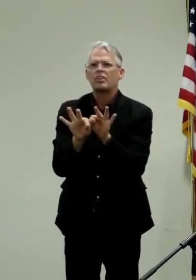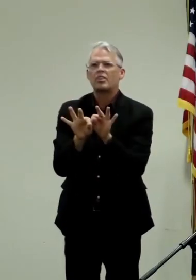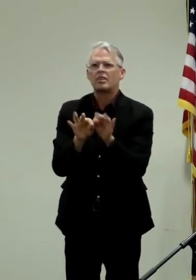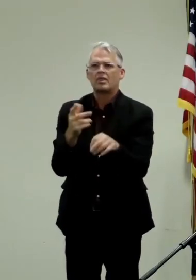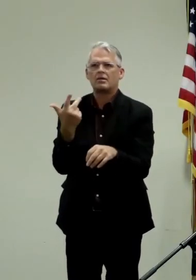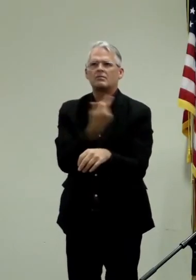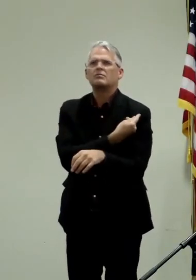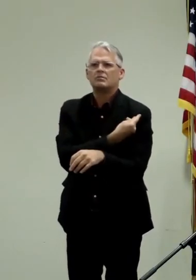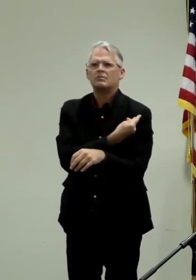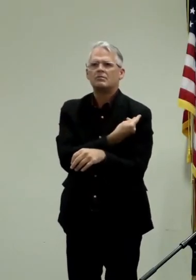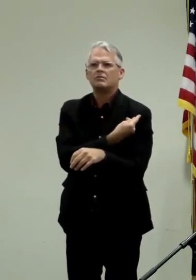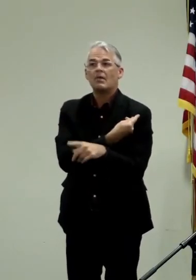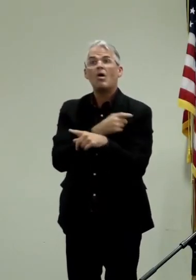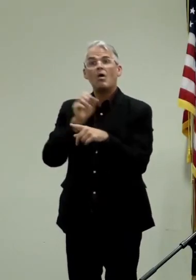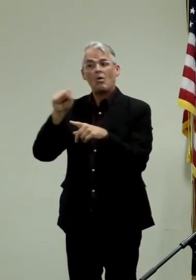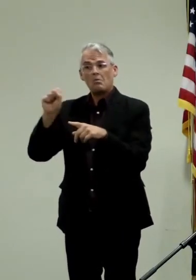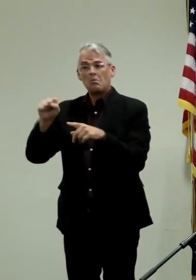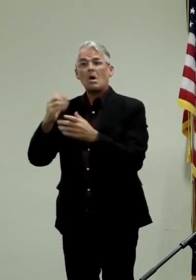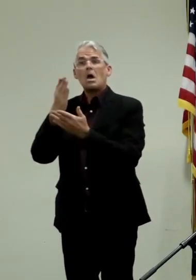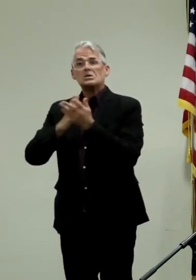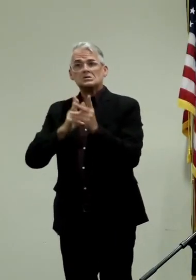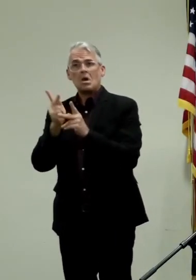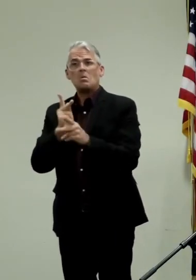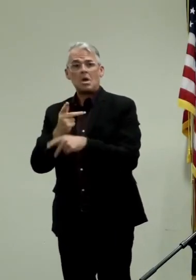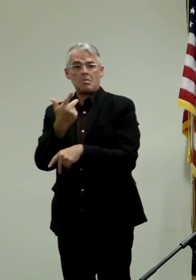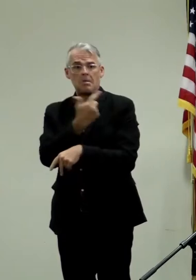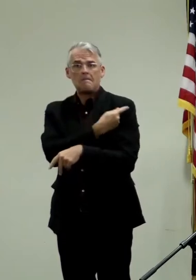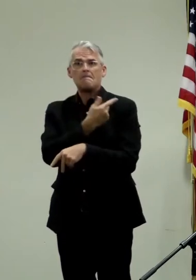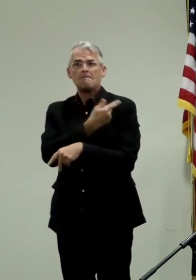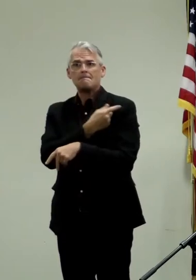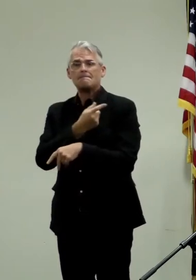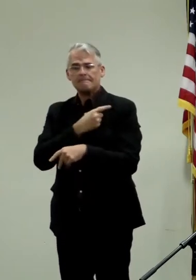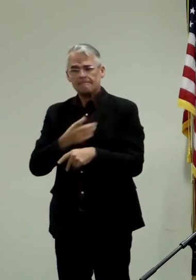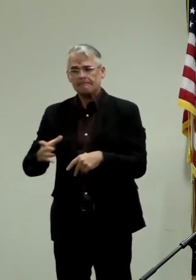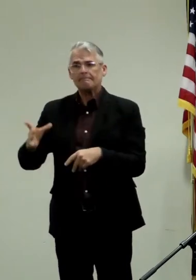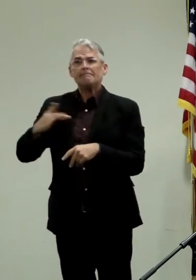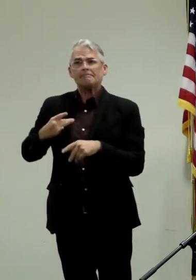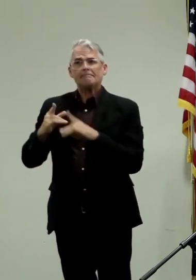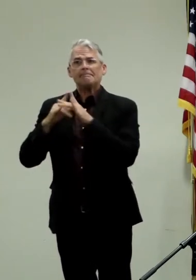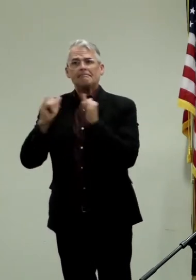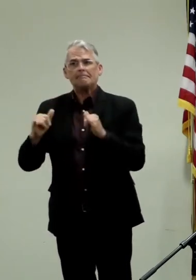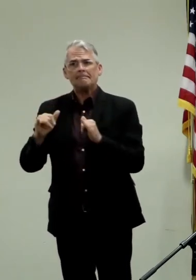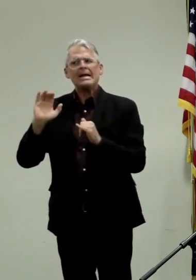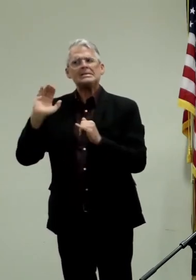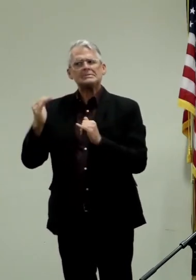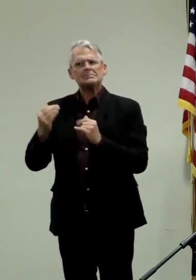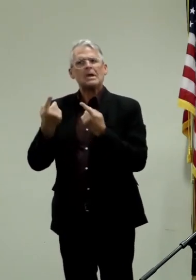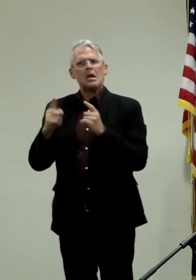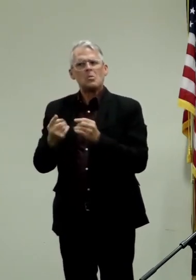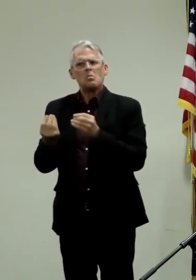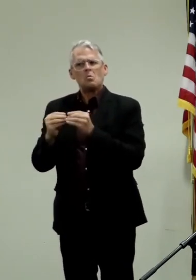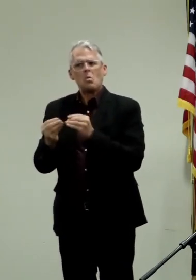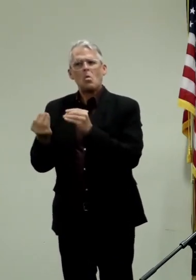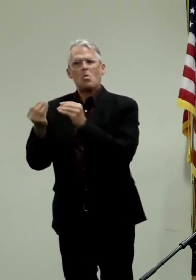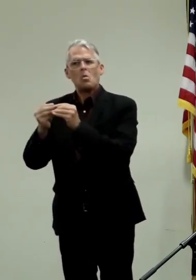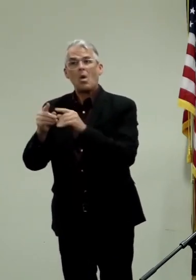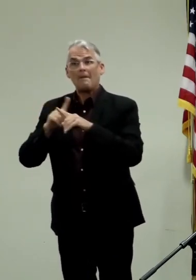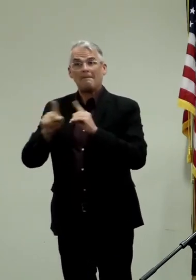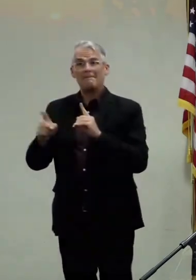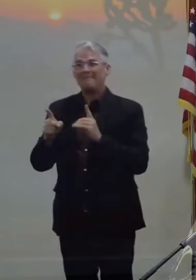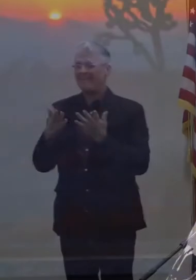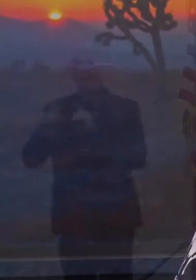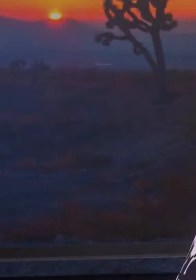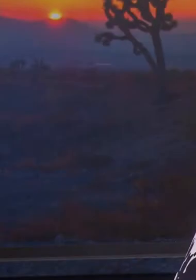of breakthrough cases may seem increasingly frequent, the vast majority do not end up having a severe disease.